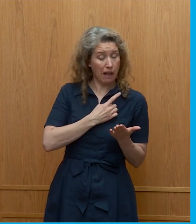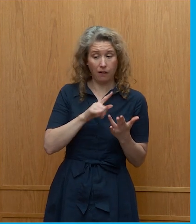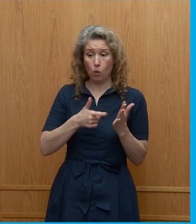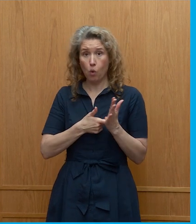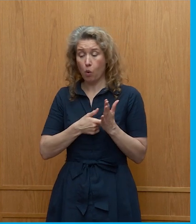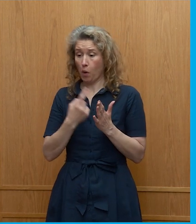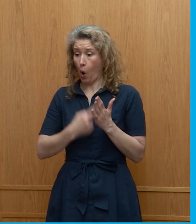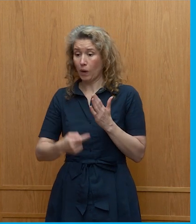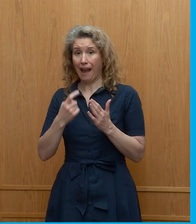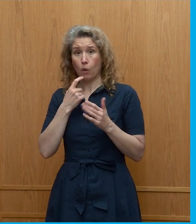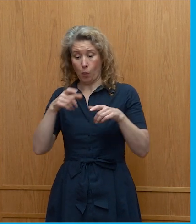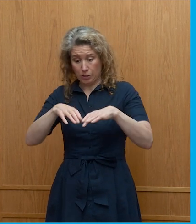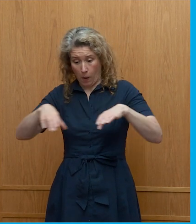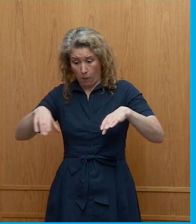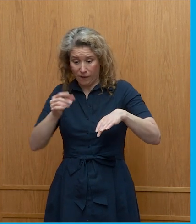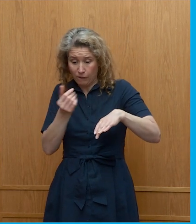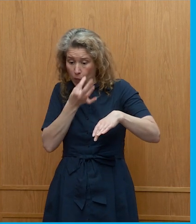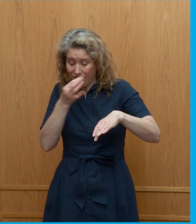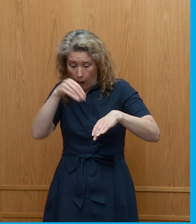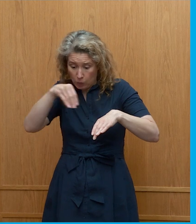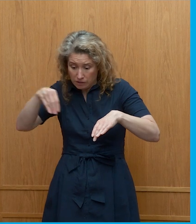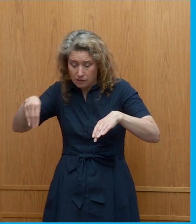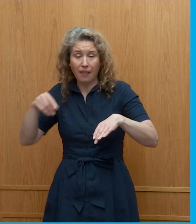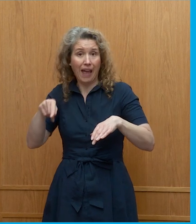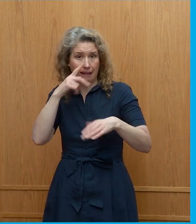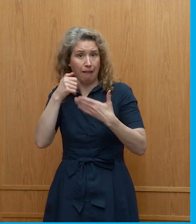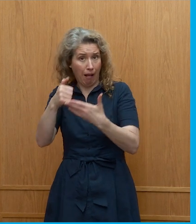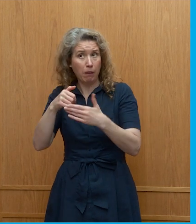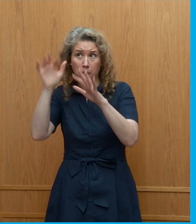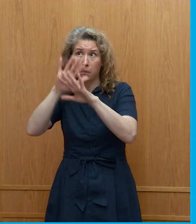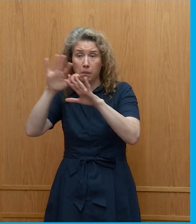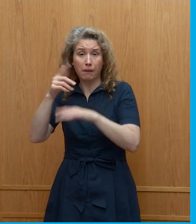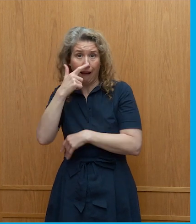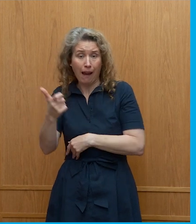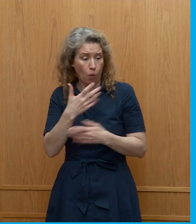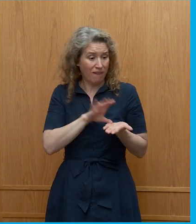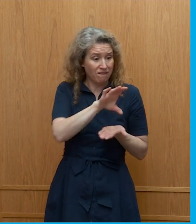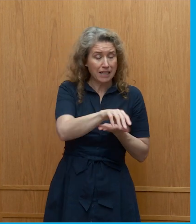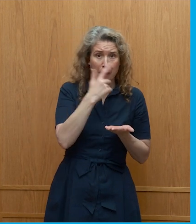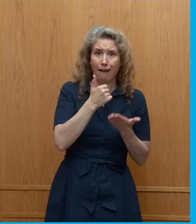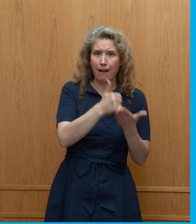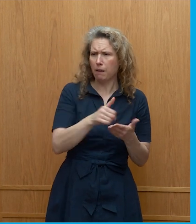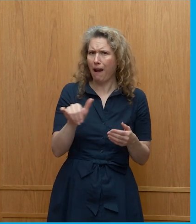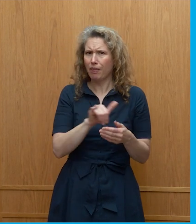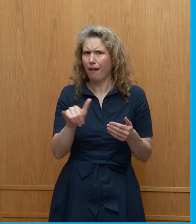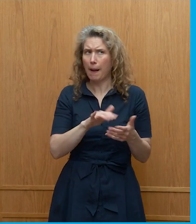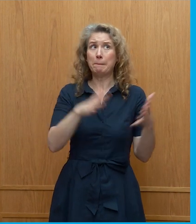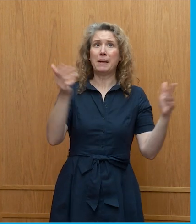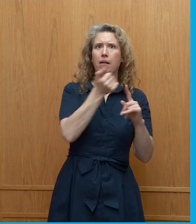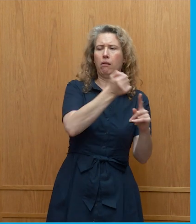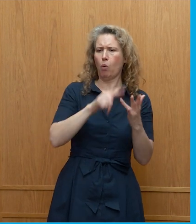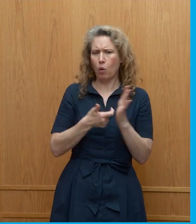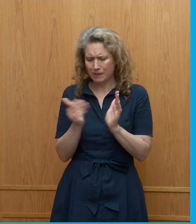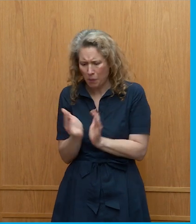box we can do something that makes a difference for climate change and biodiversity and i think that we should we should do that you know we should be